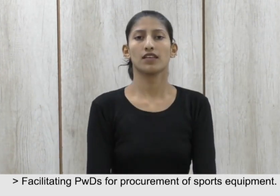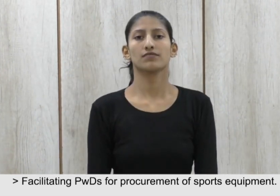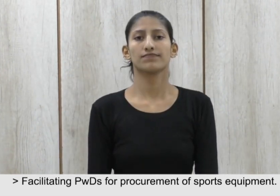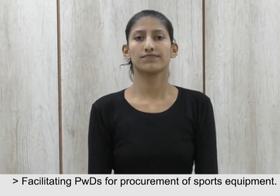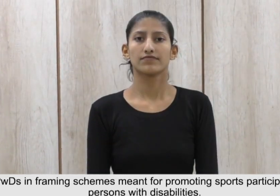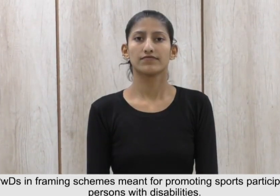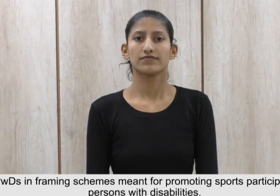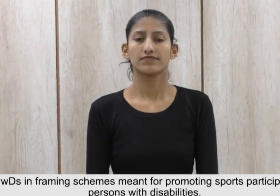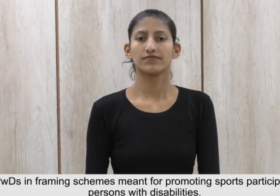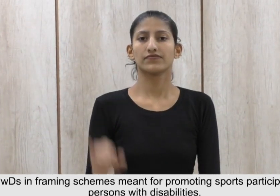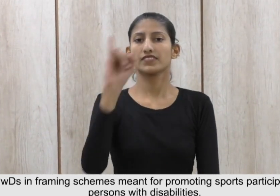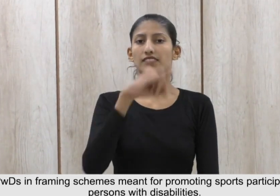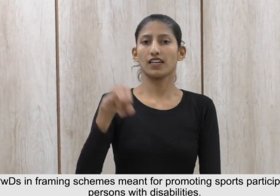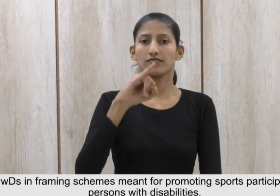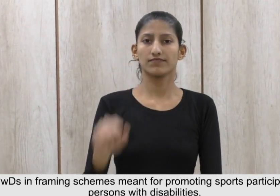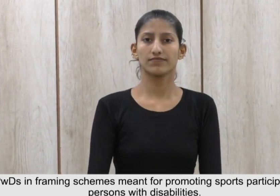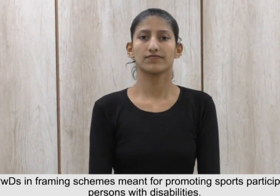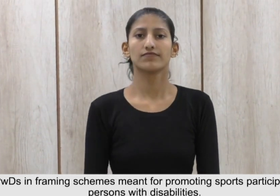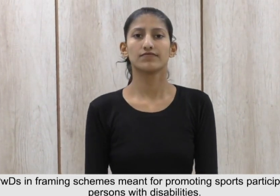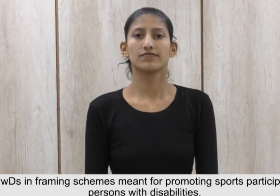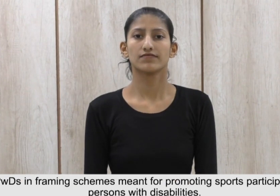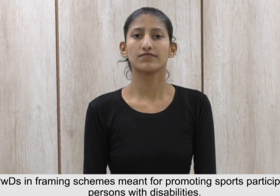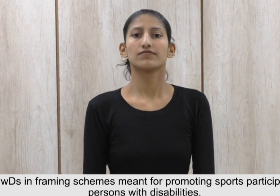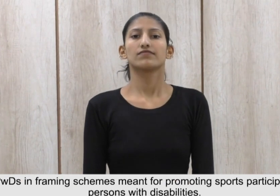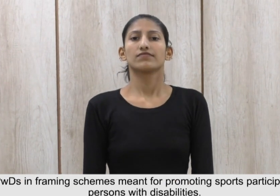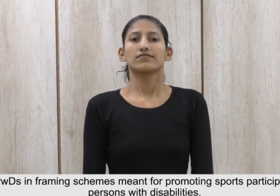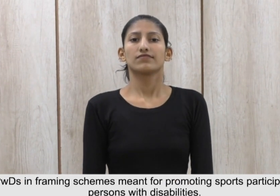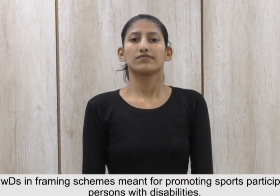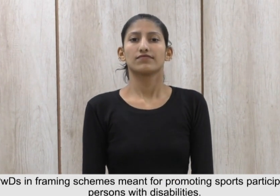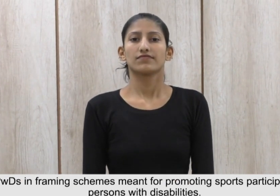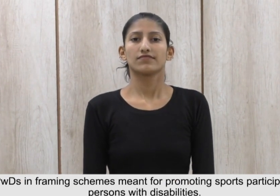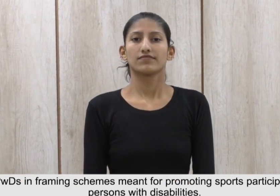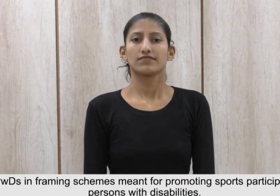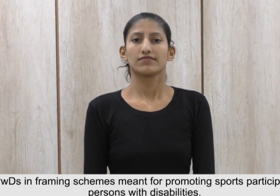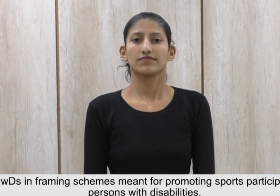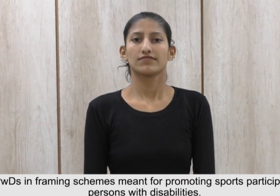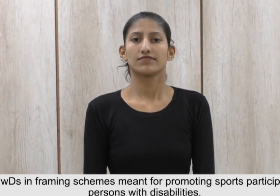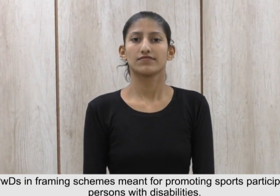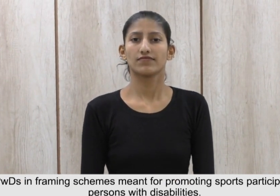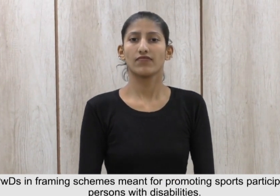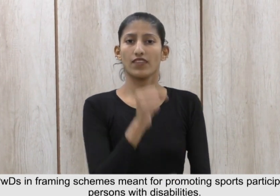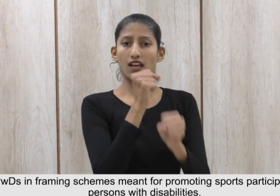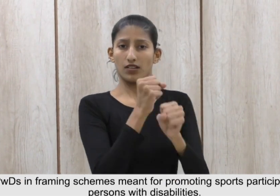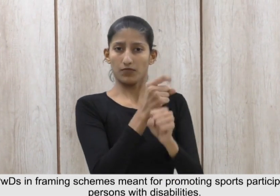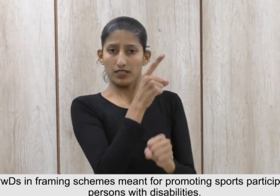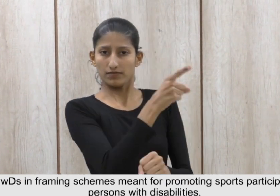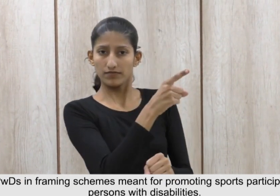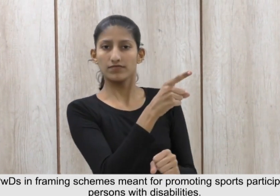.1. Involving